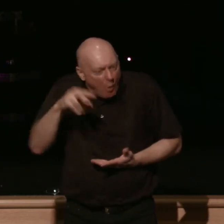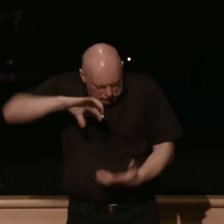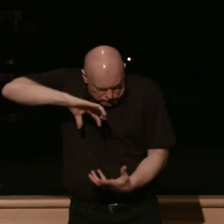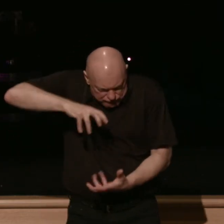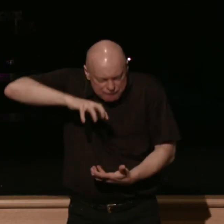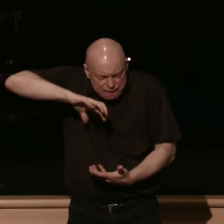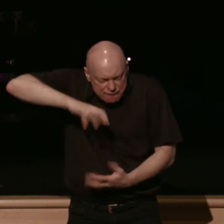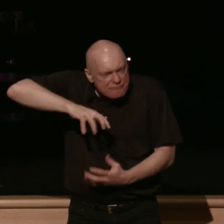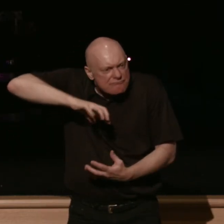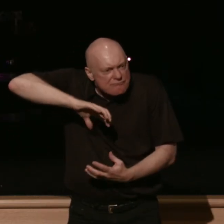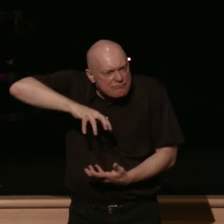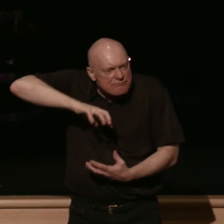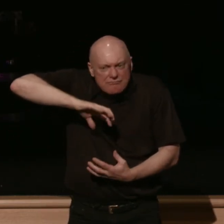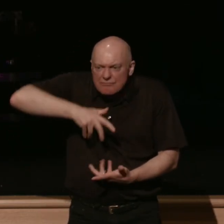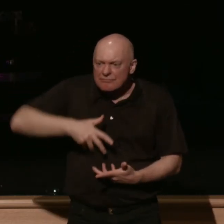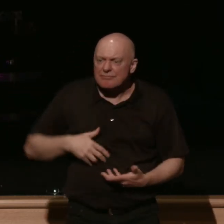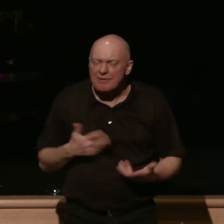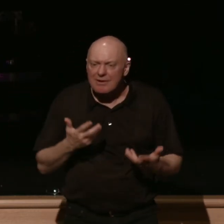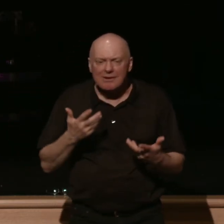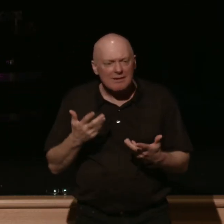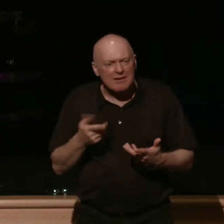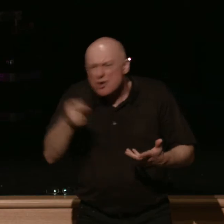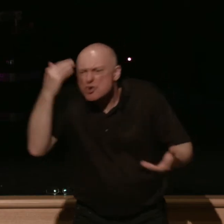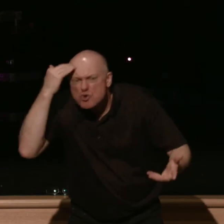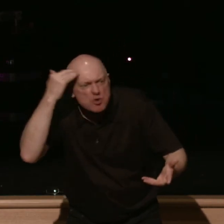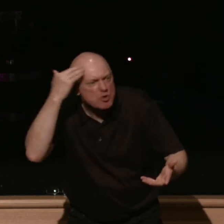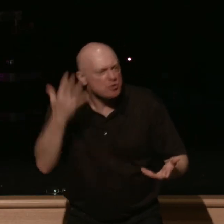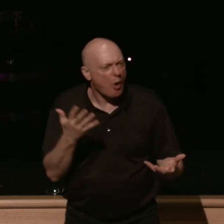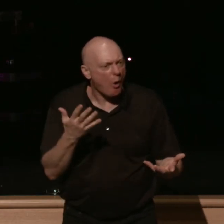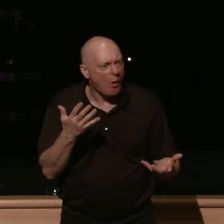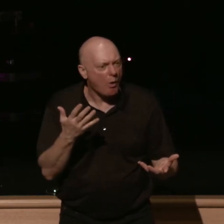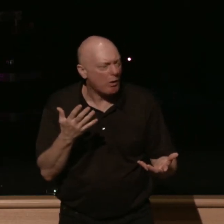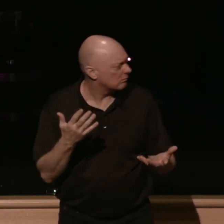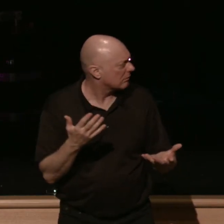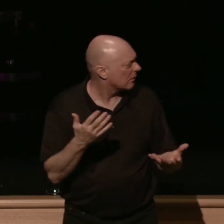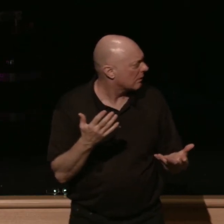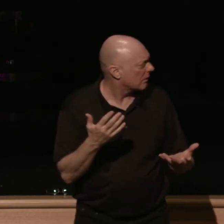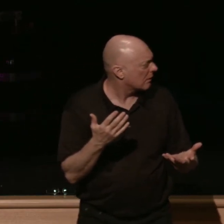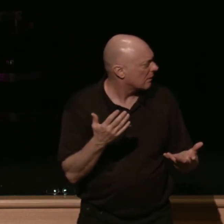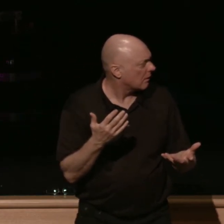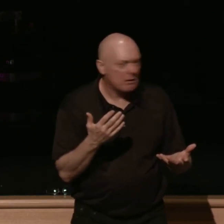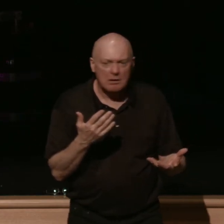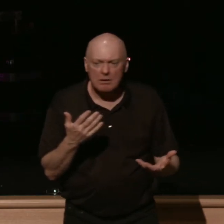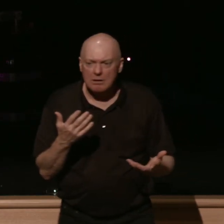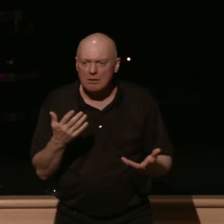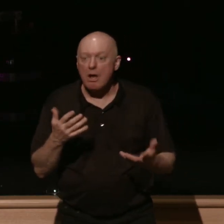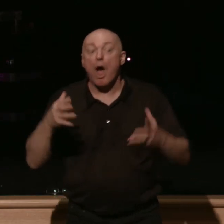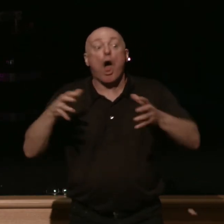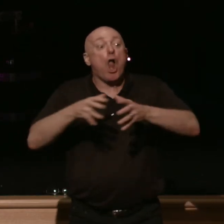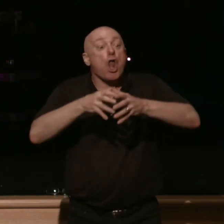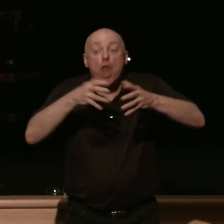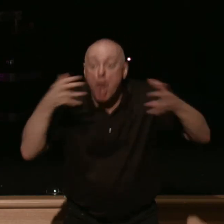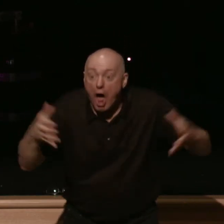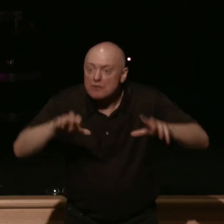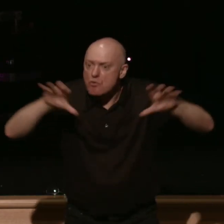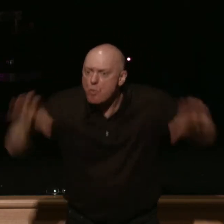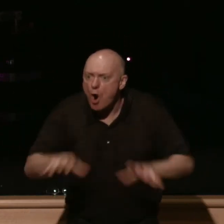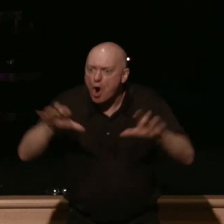pull up a refinery and show you what that does too but you know you get you're picking up right lots of work lots of